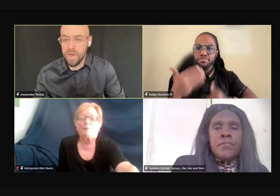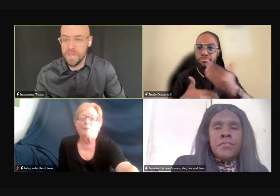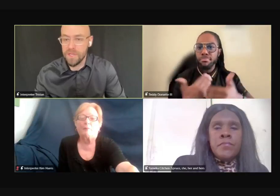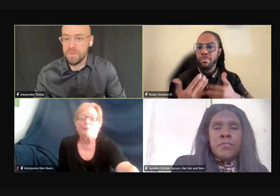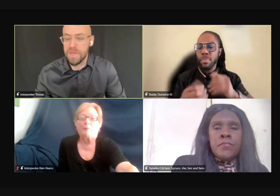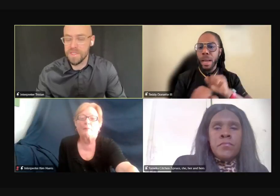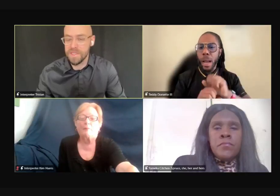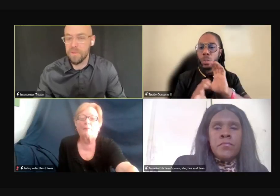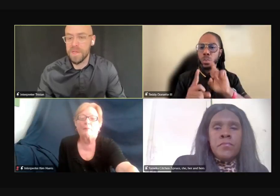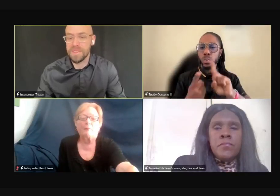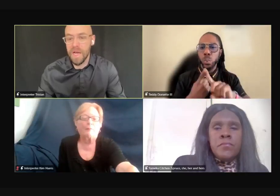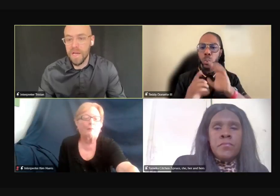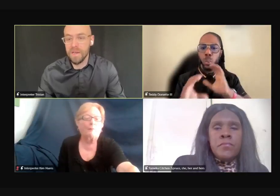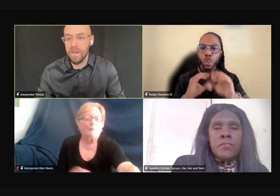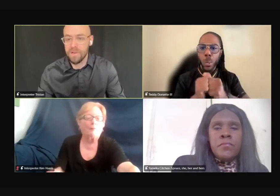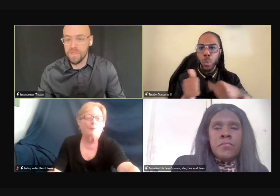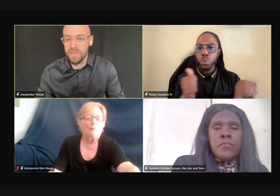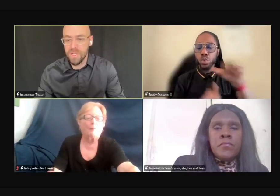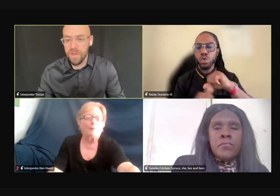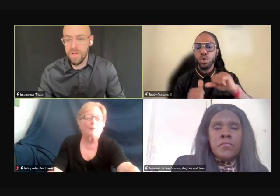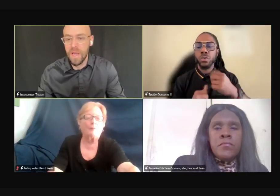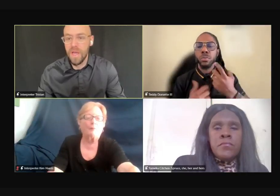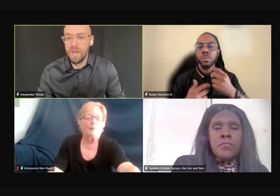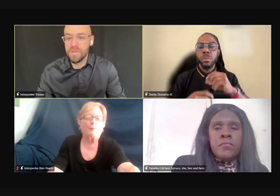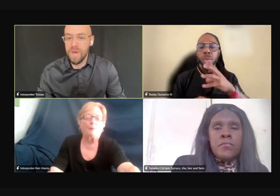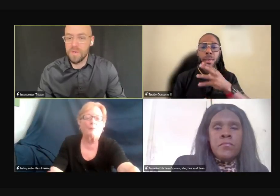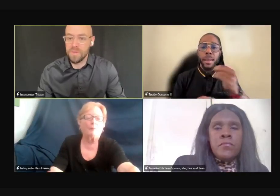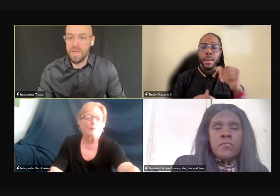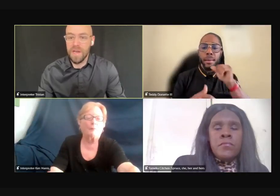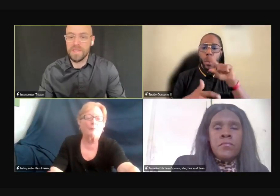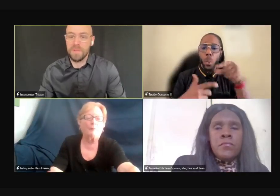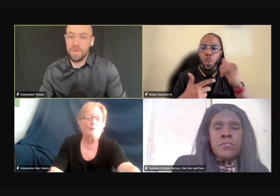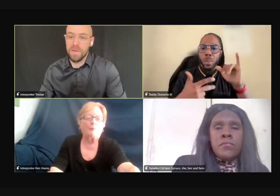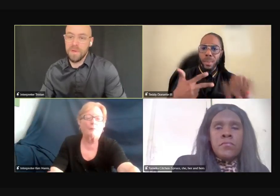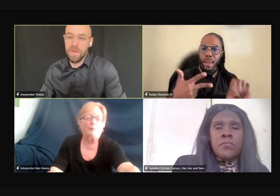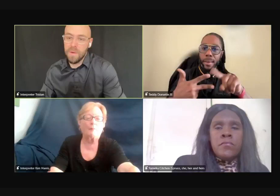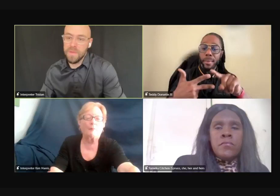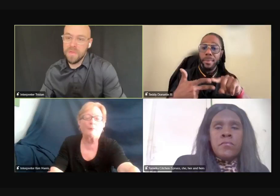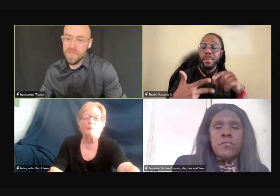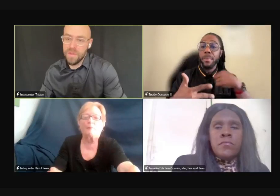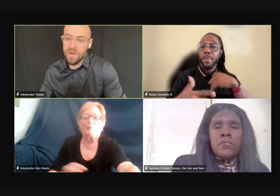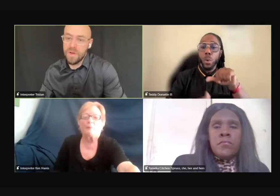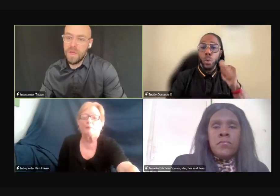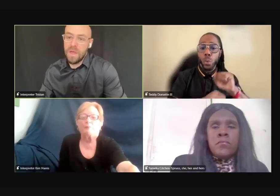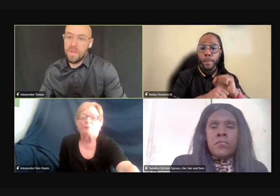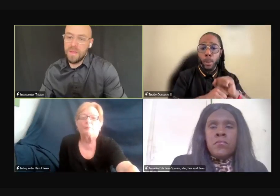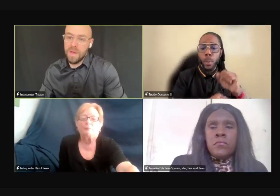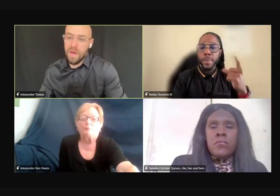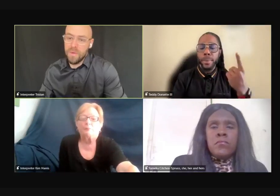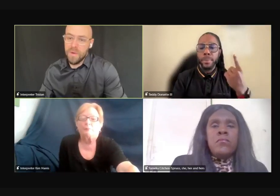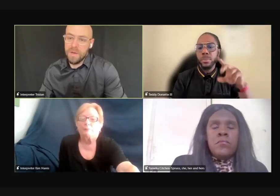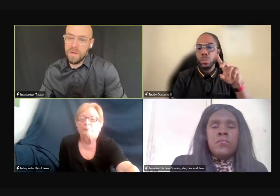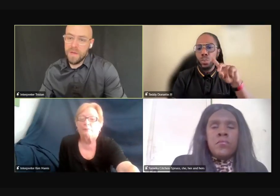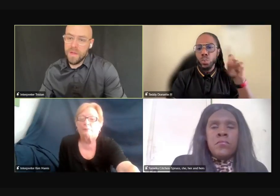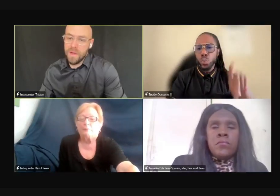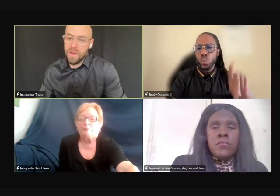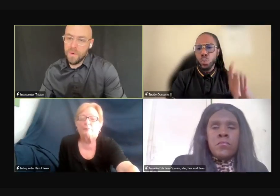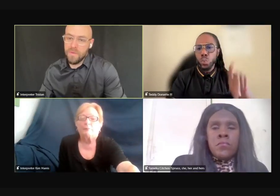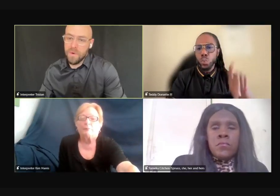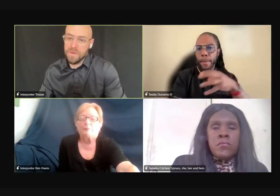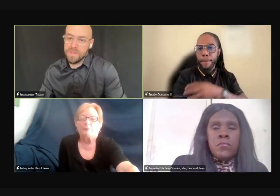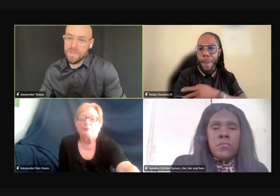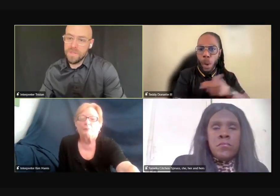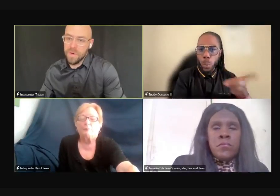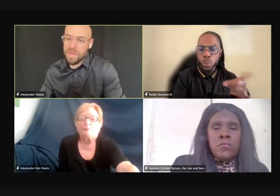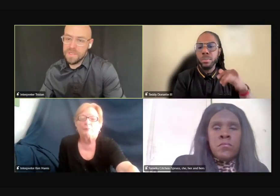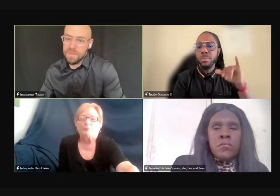people in the organization because everybody signed and understood each other. So that was really nice to be able to communicate with each other. The other one that